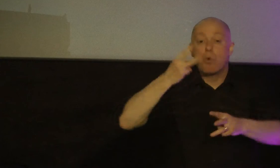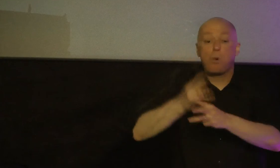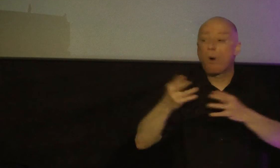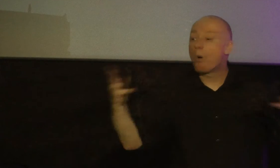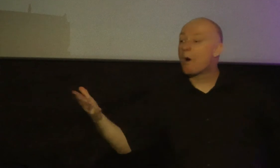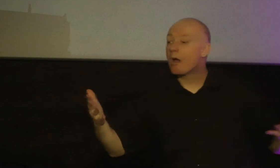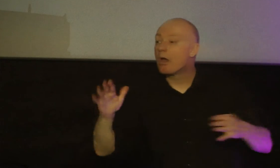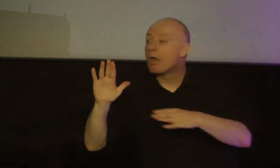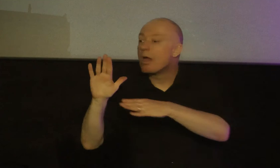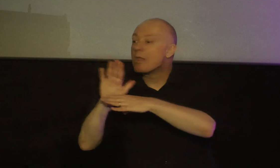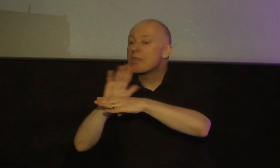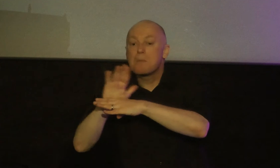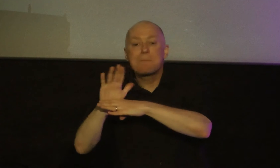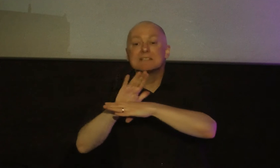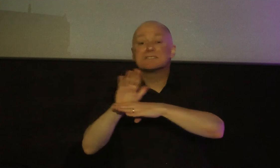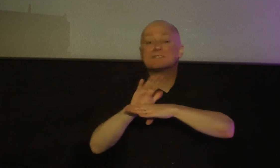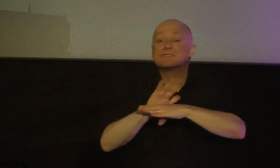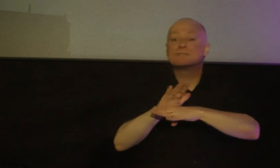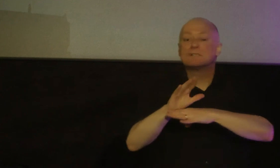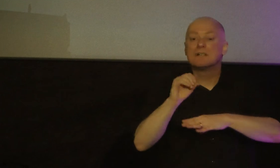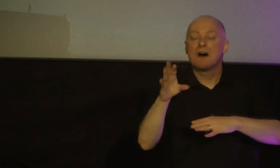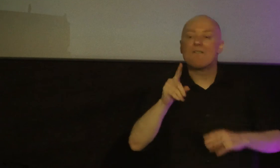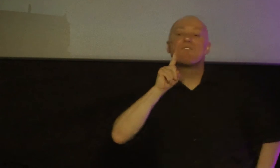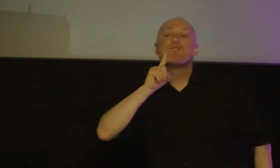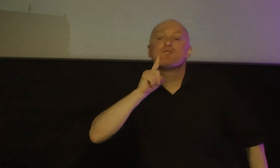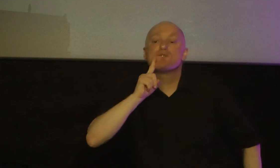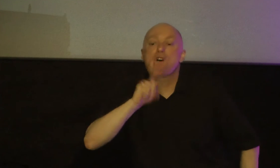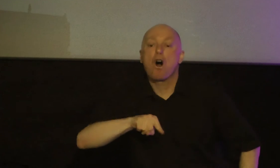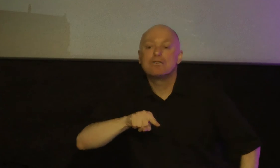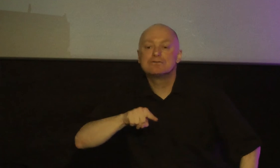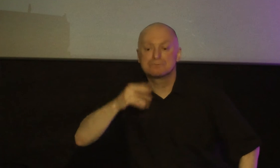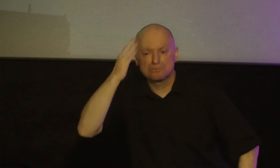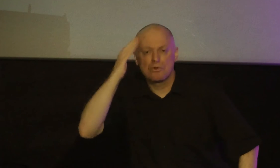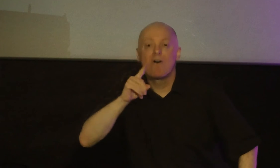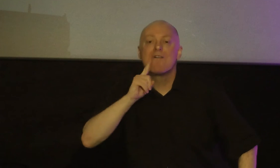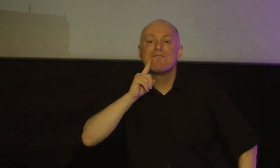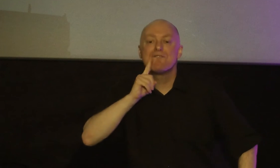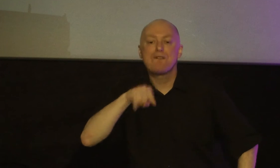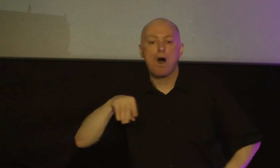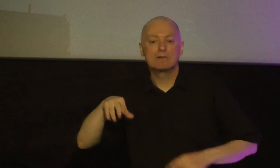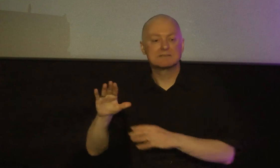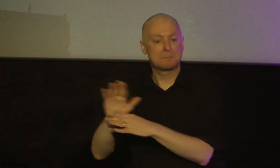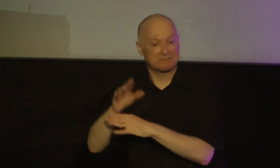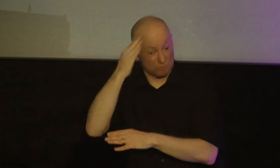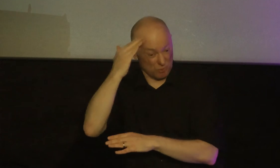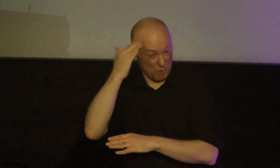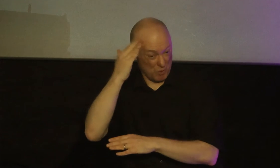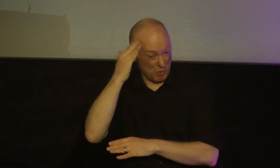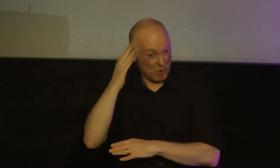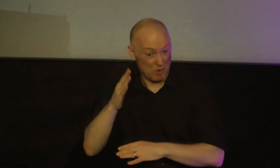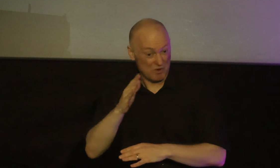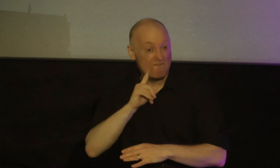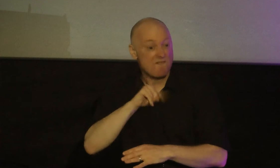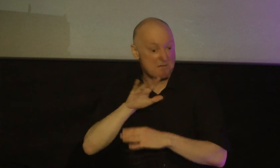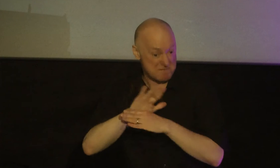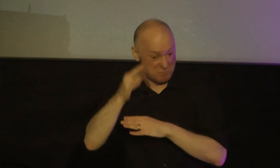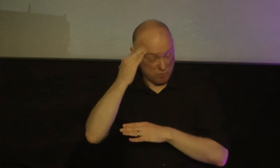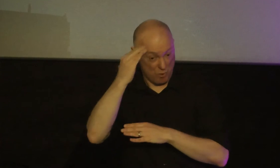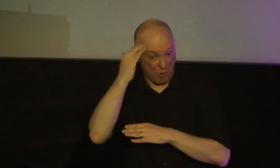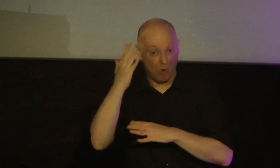business excuse me of counterfeiting counterfeiting i don't know if you've heard of that before someone takes a